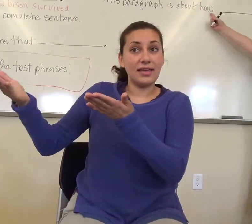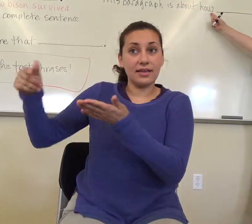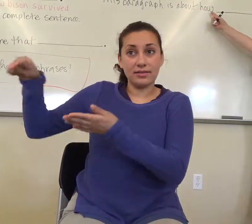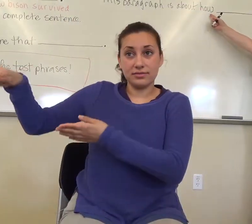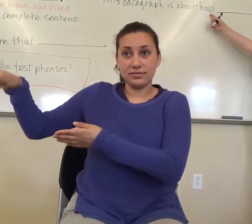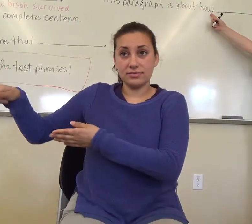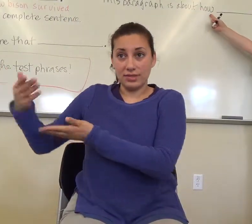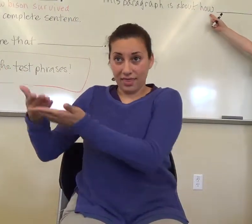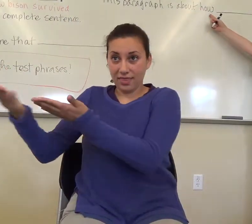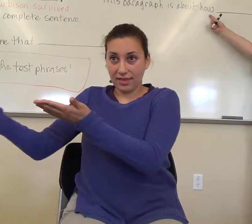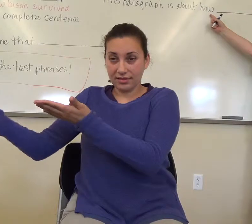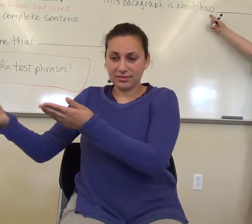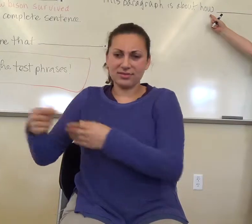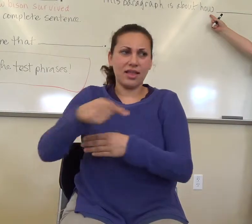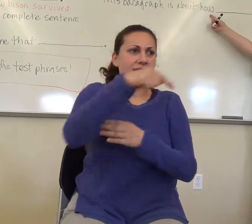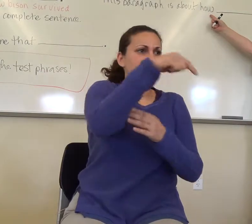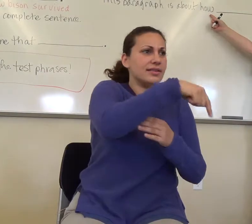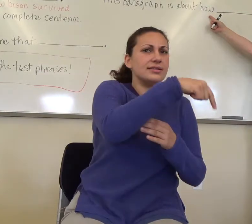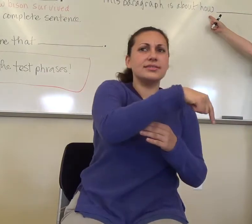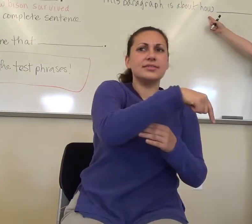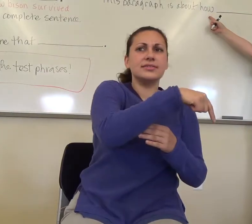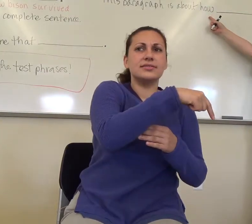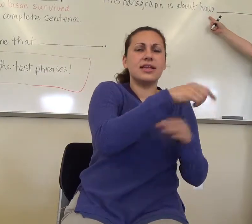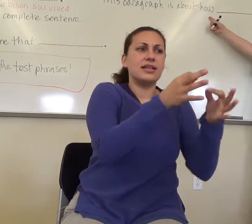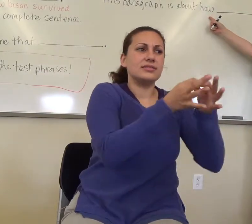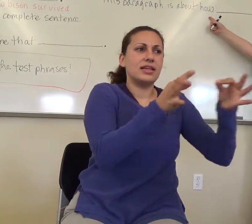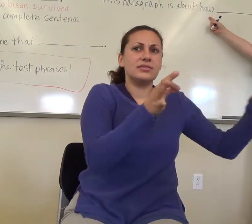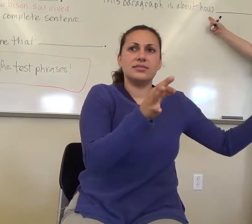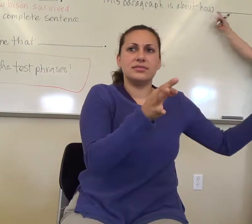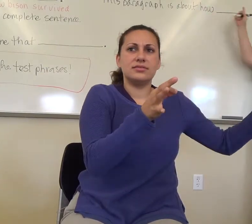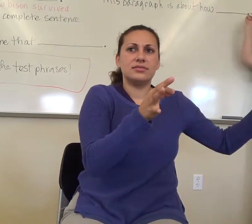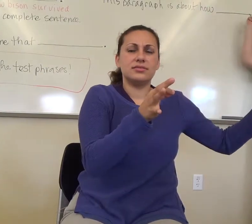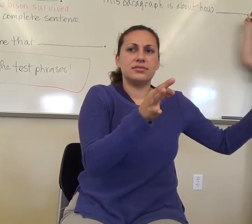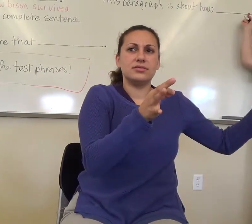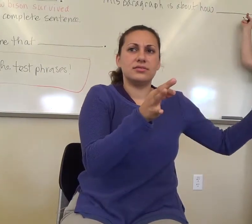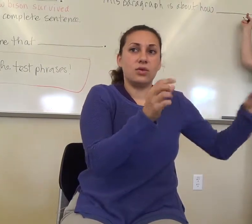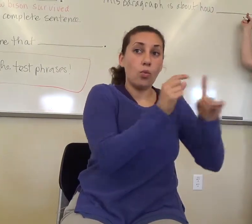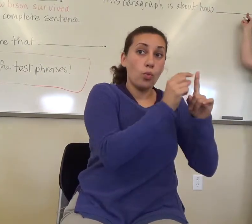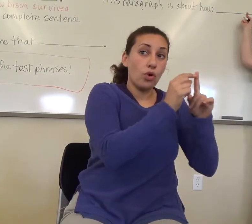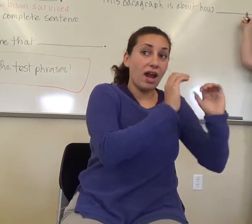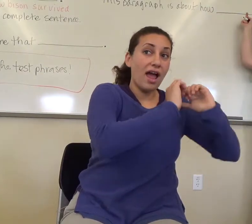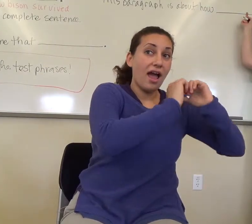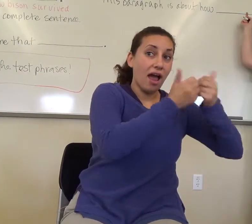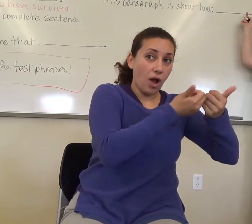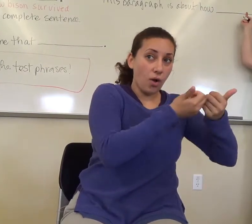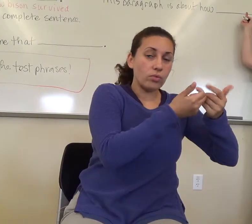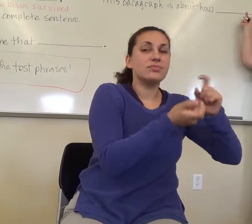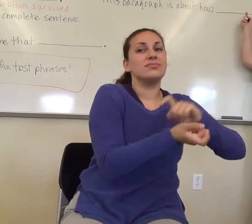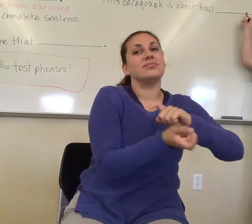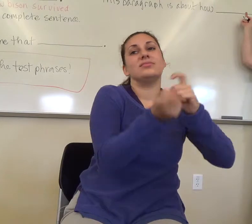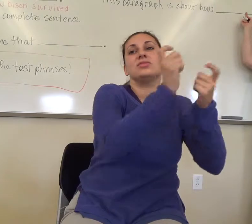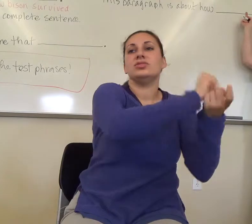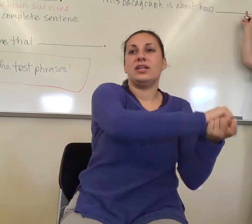and how the, putting this word here changes this.